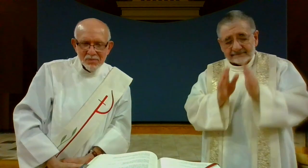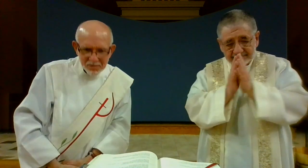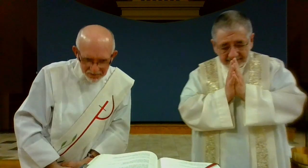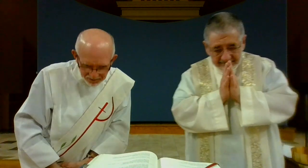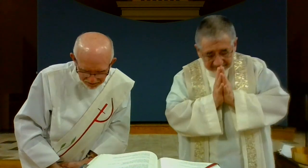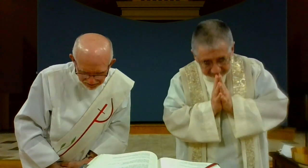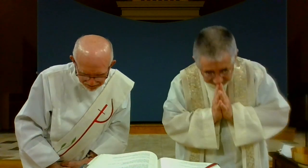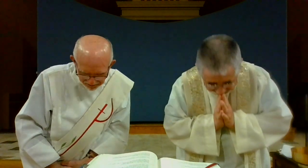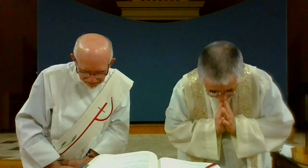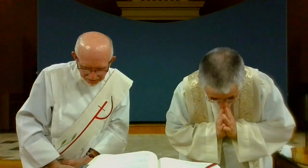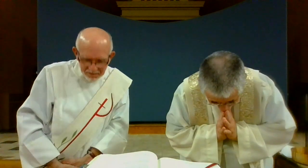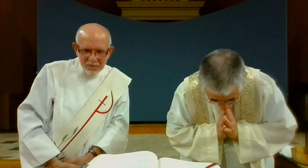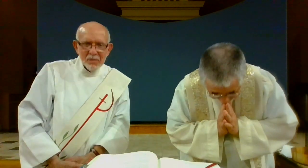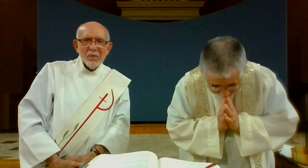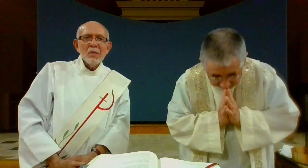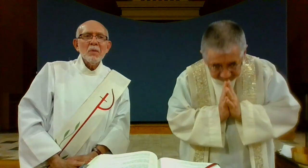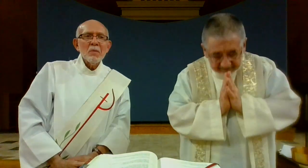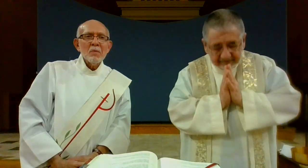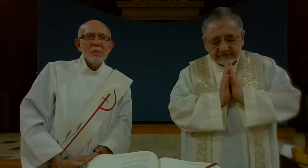God Jesus Father he grace